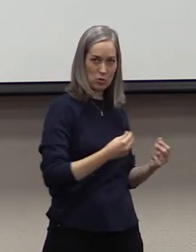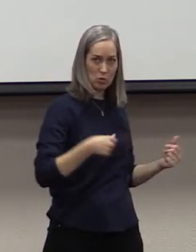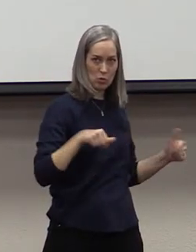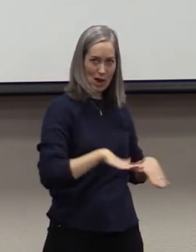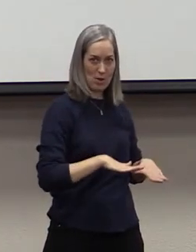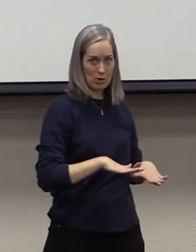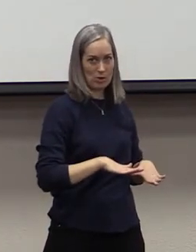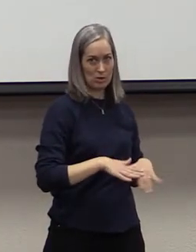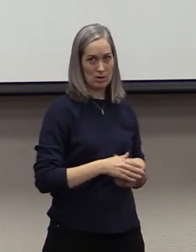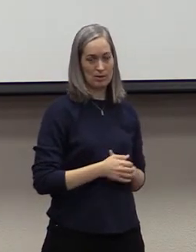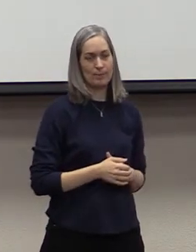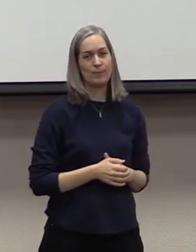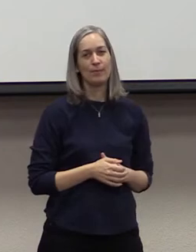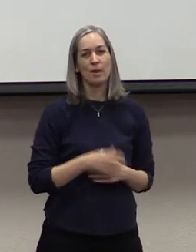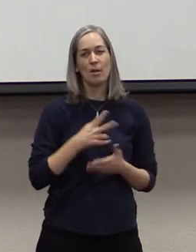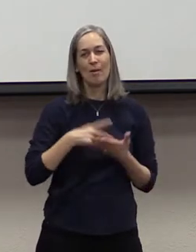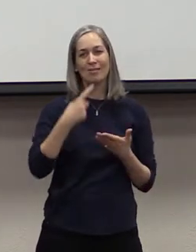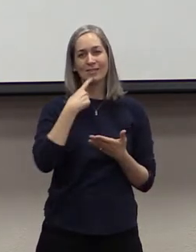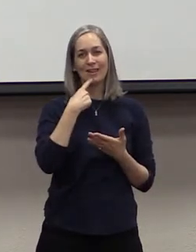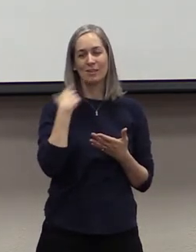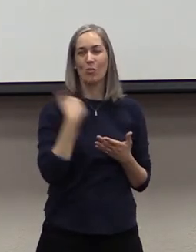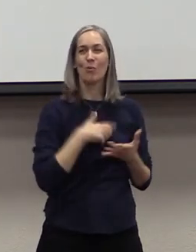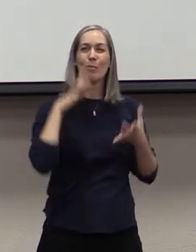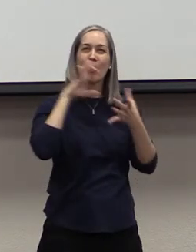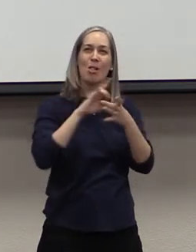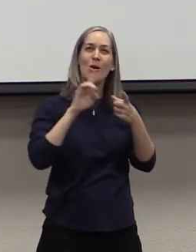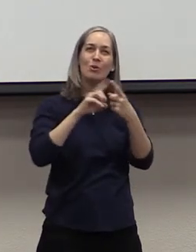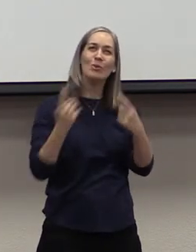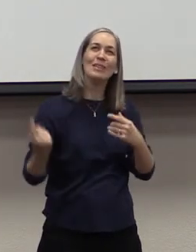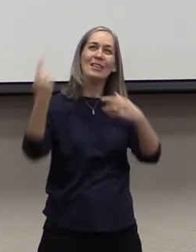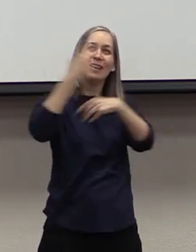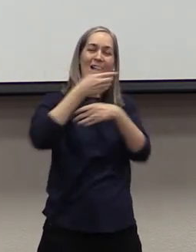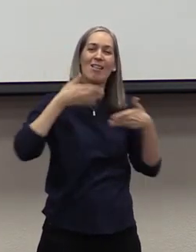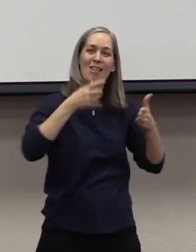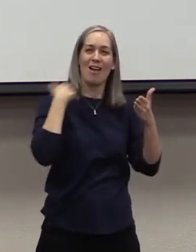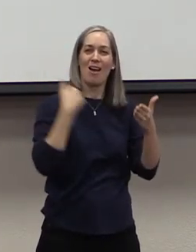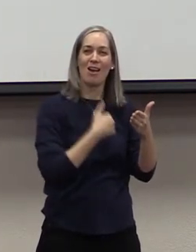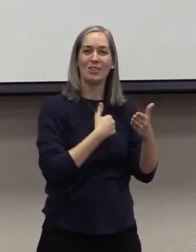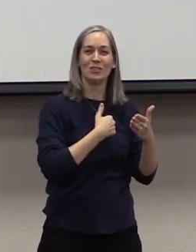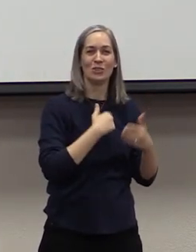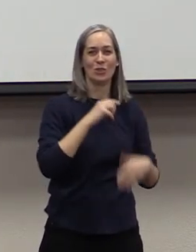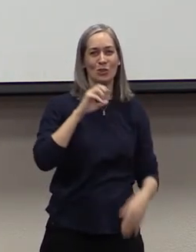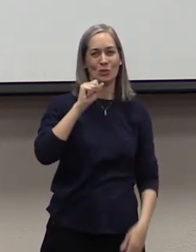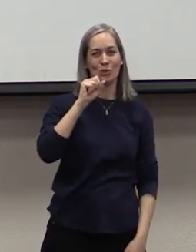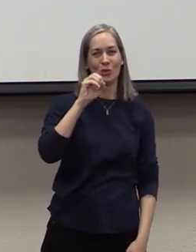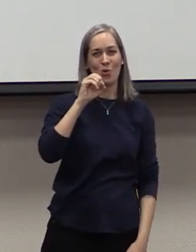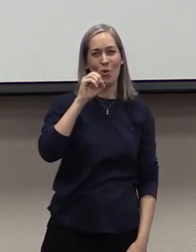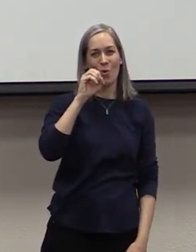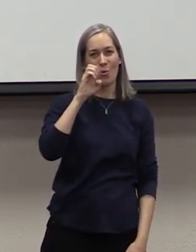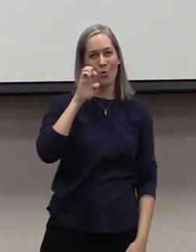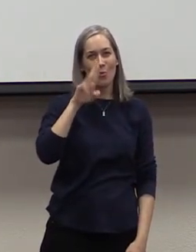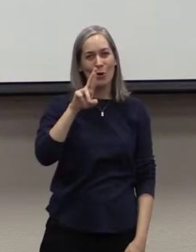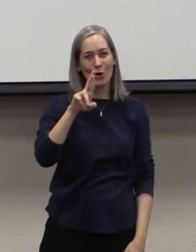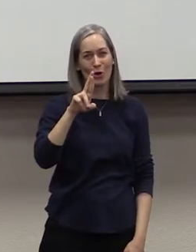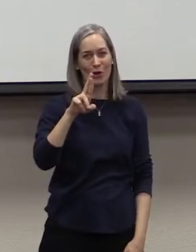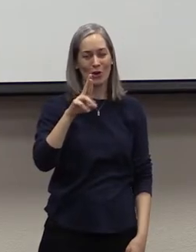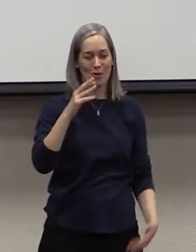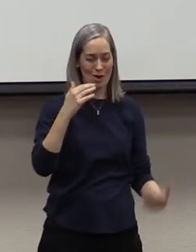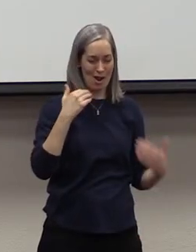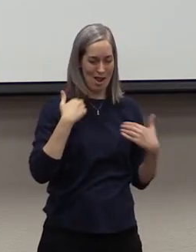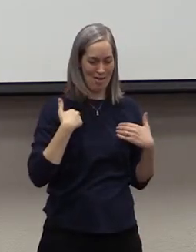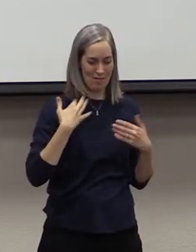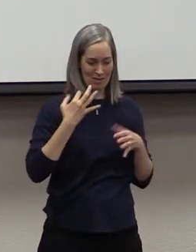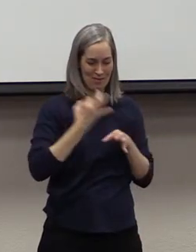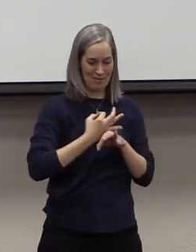Paul goes on and he says, but since we belong to the day, let us be sober, having put on the breastplate of